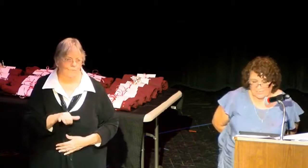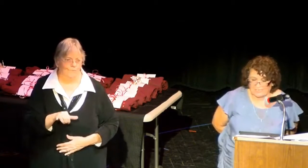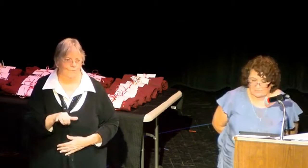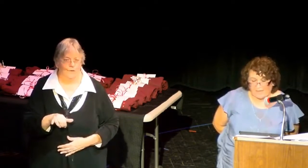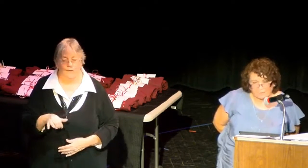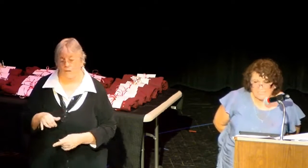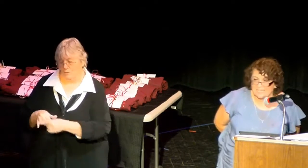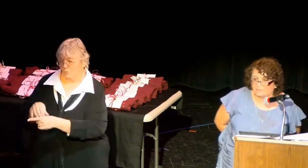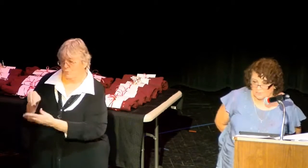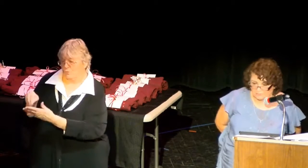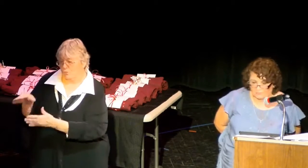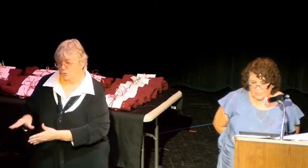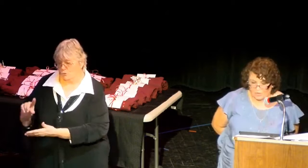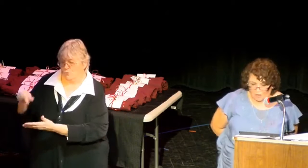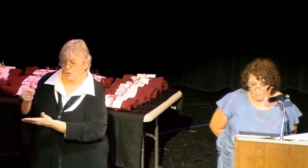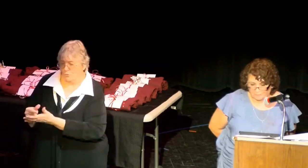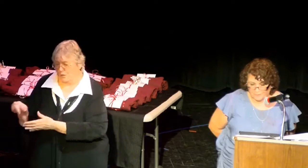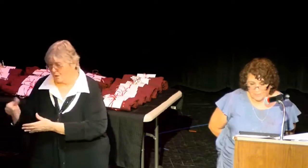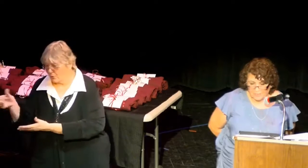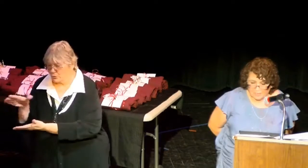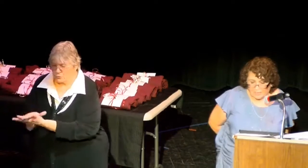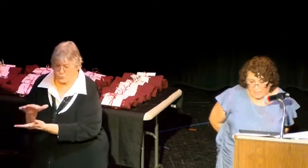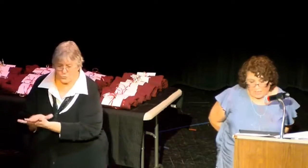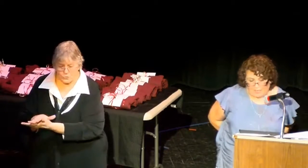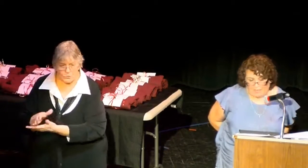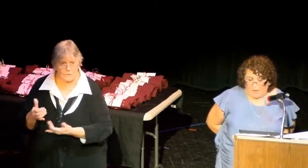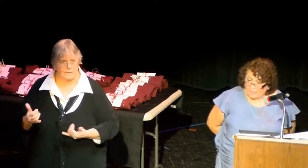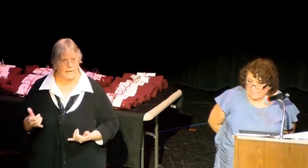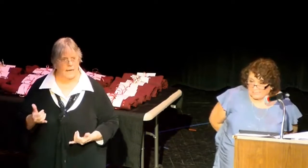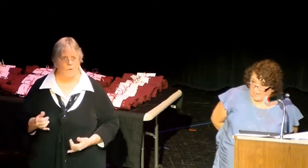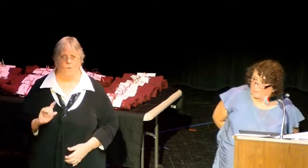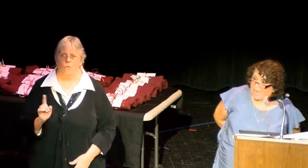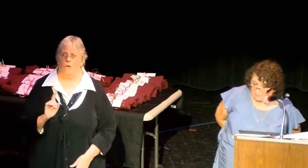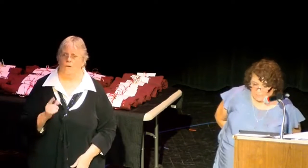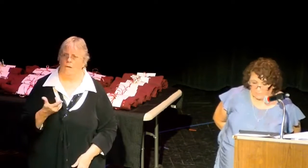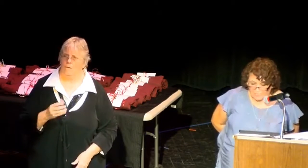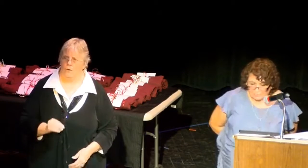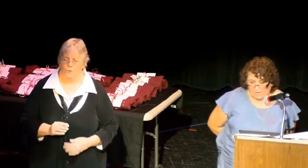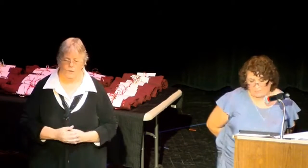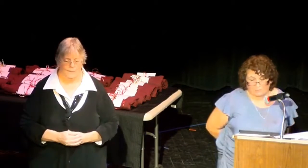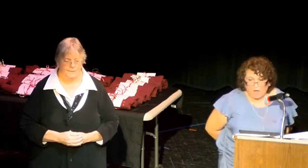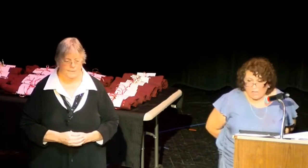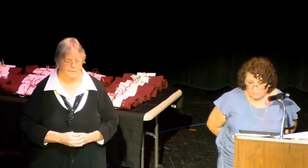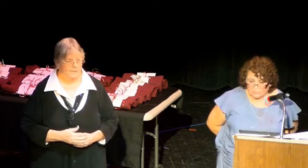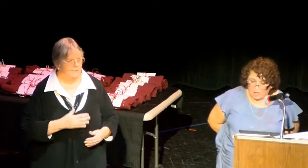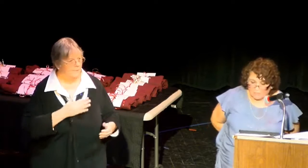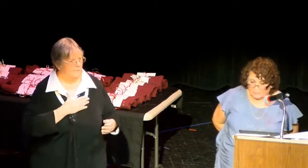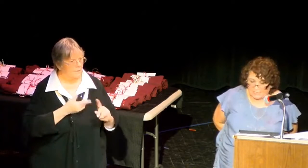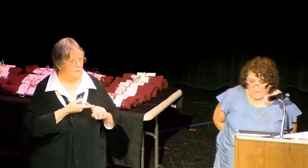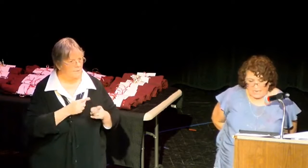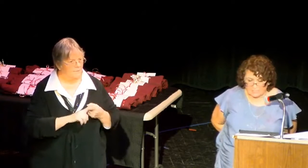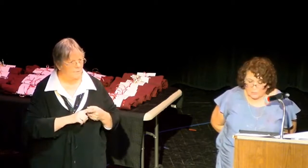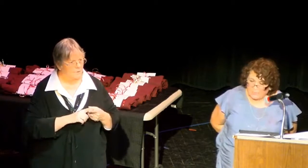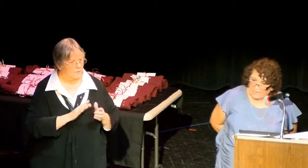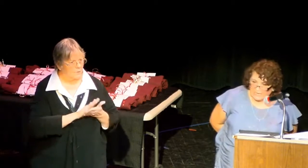graduated, and I found myself looking for a job. Well, as fate would have it, a friend of mine from college called